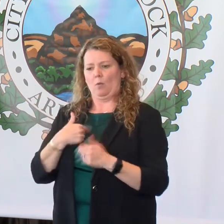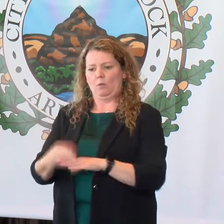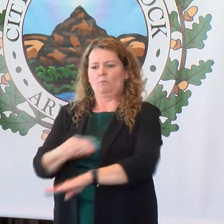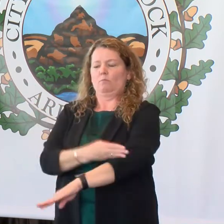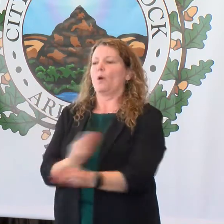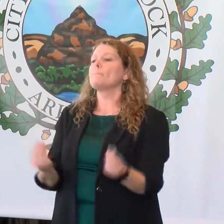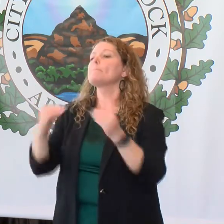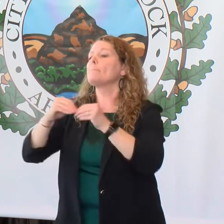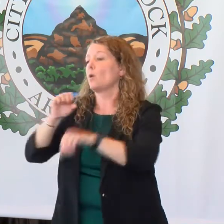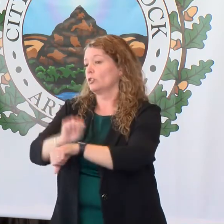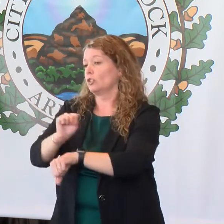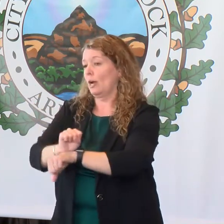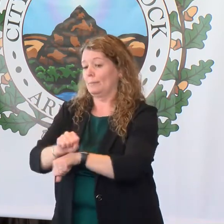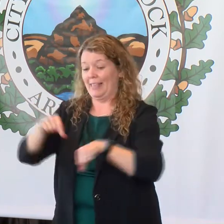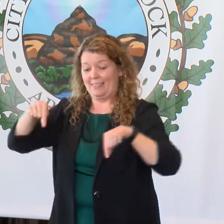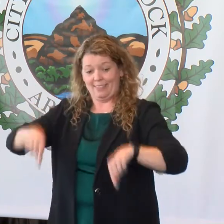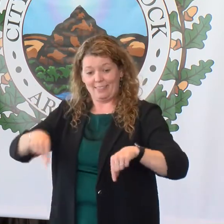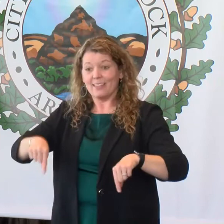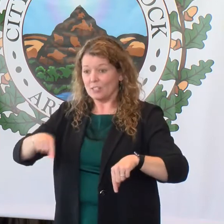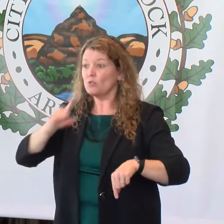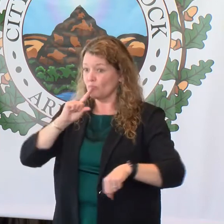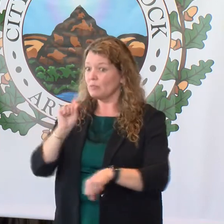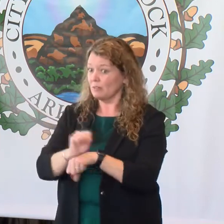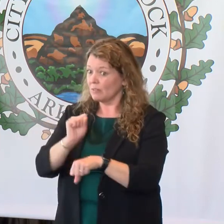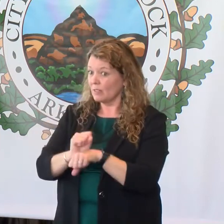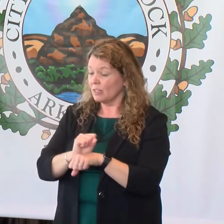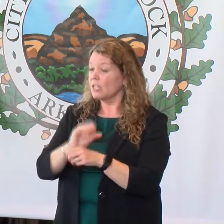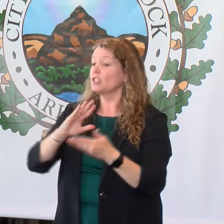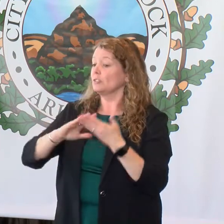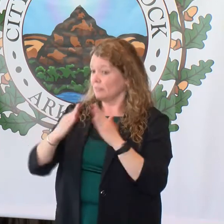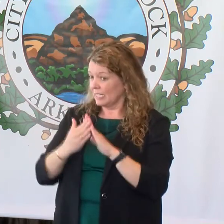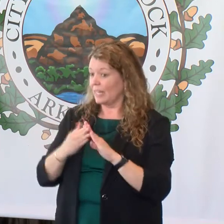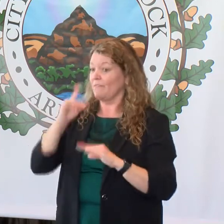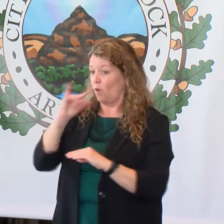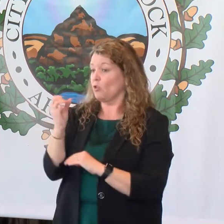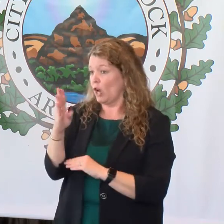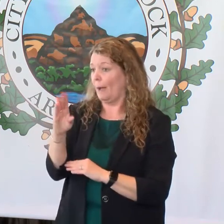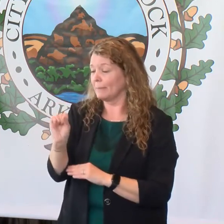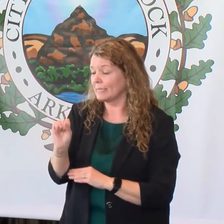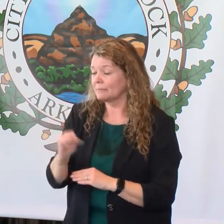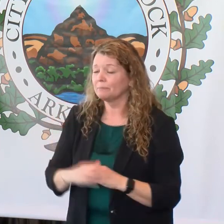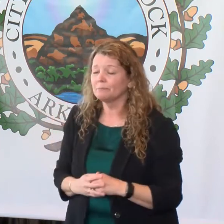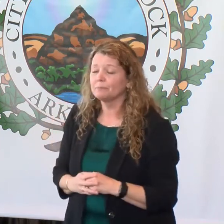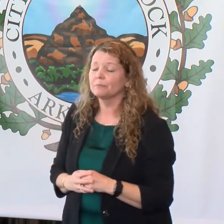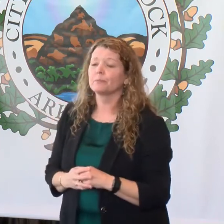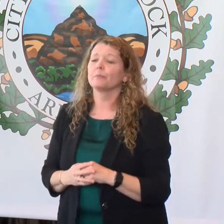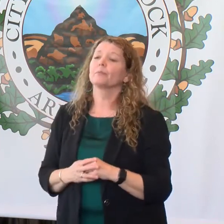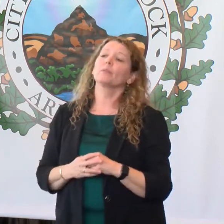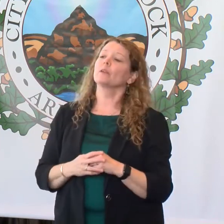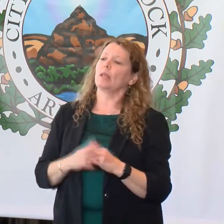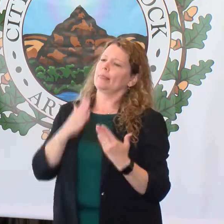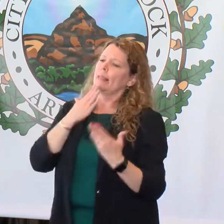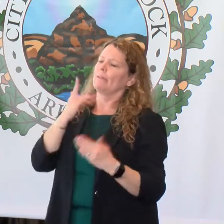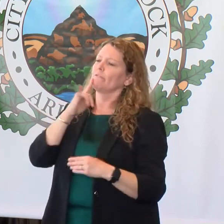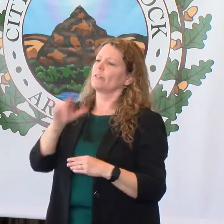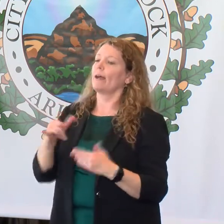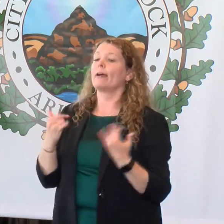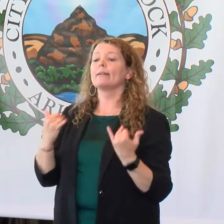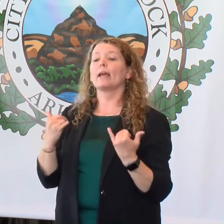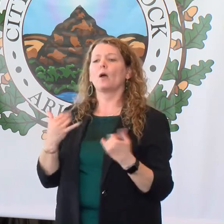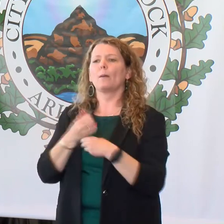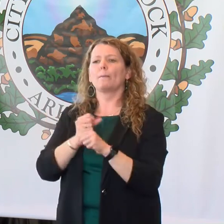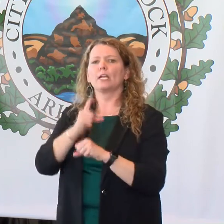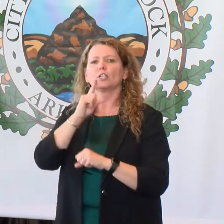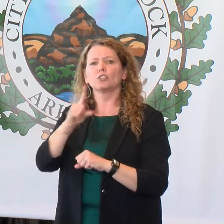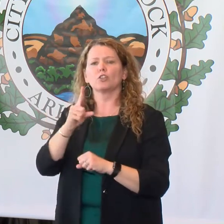because we are the job city in the state of Capitol City and we're grateful for that. But moving from that, I want to take some time now to